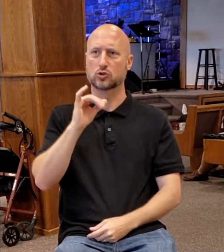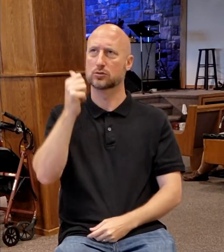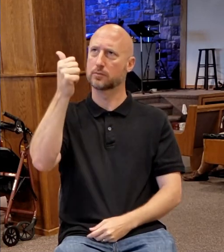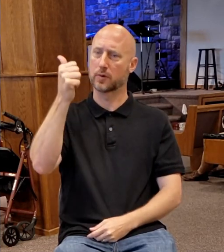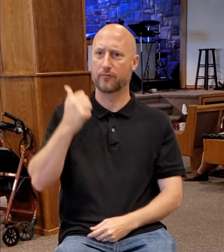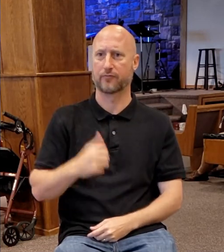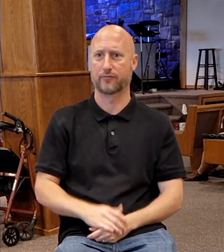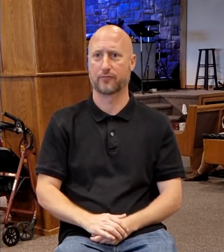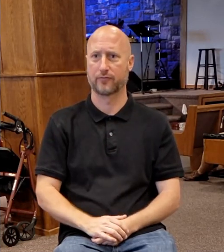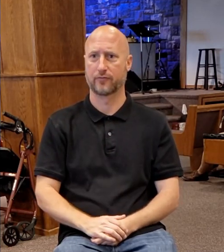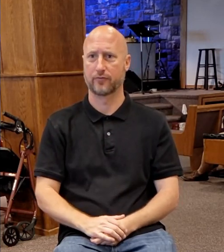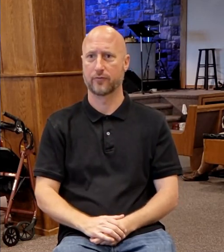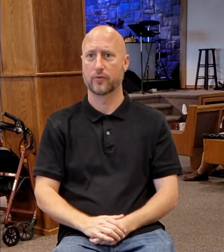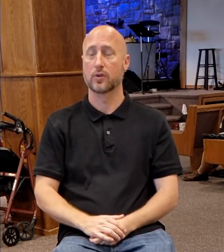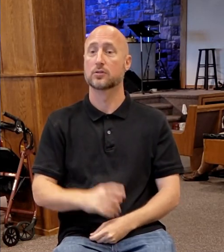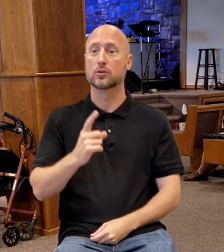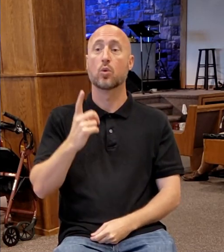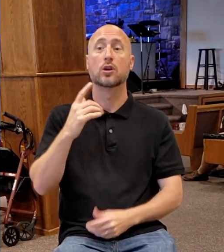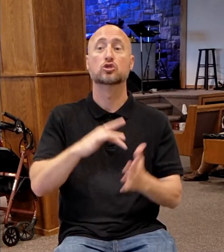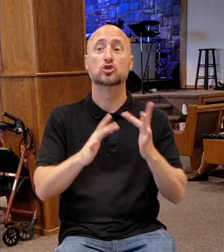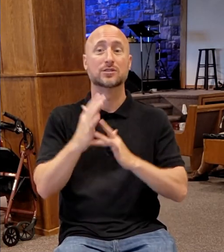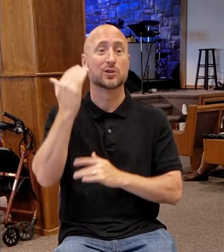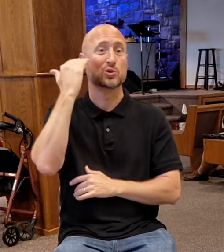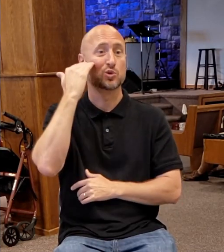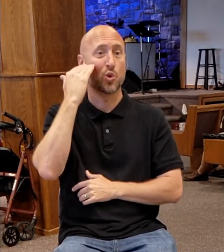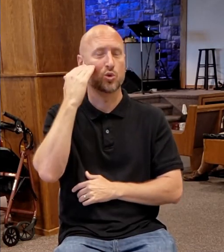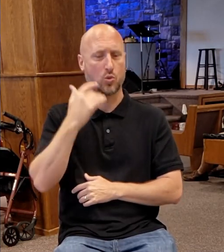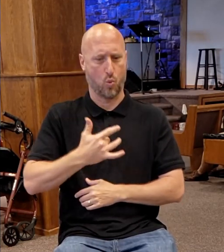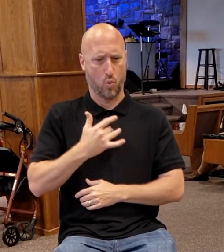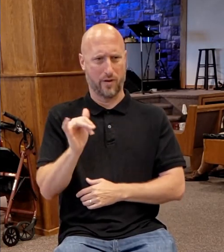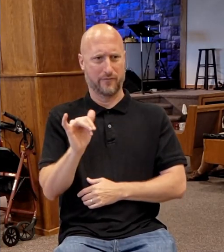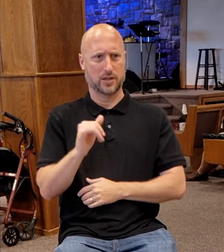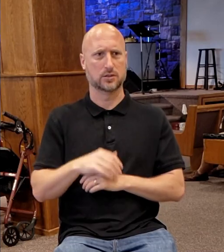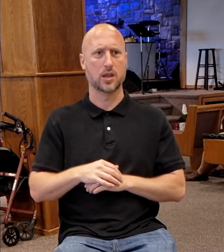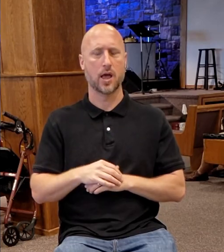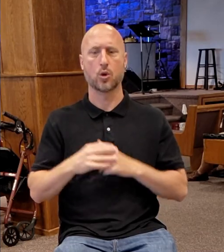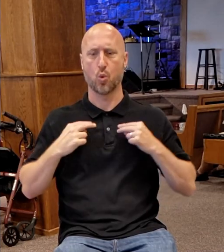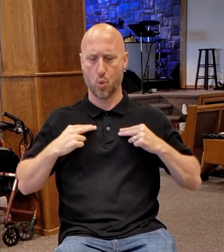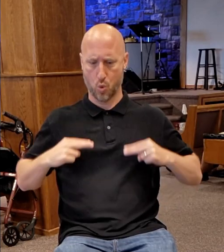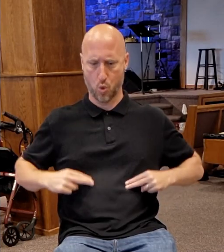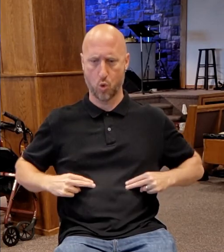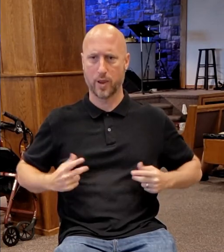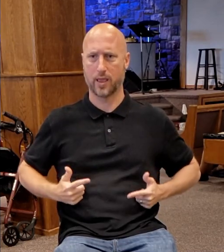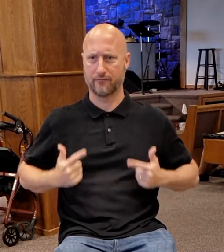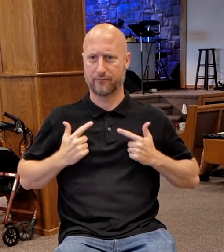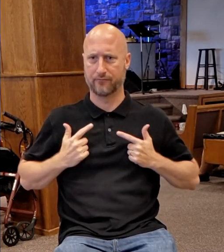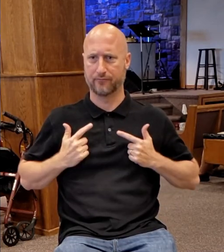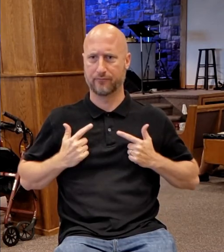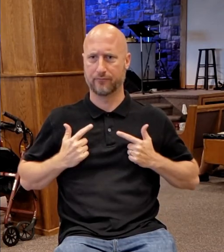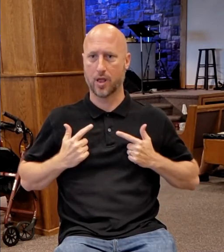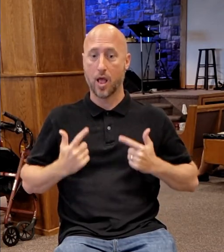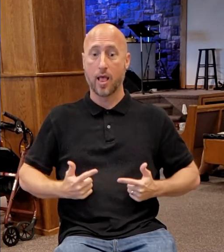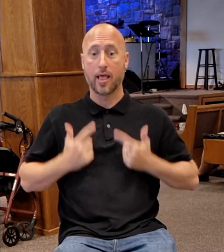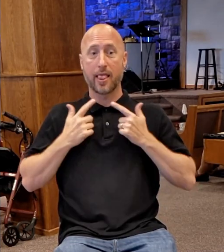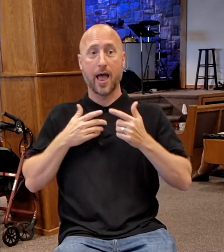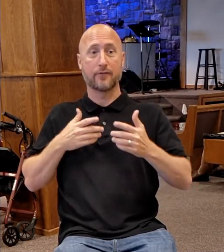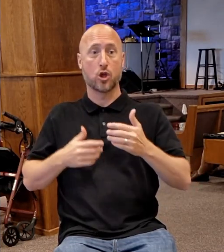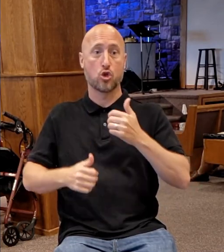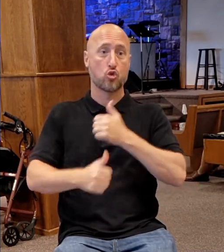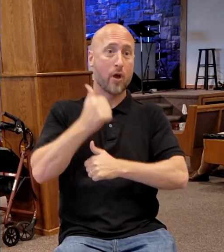to walk in human skin. He knows what it is to have his life threatened. He knows what it is to have family